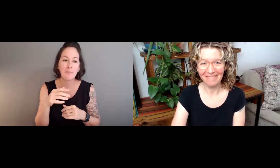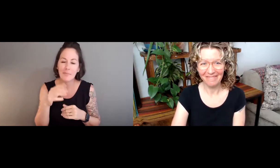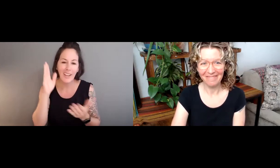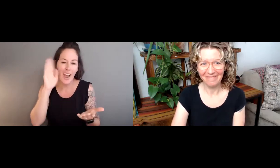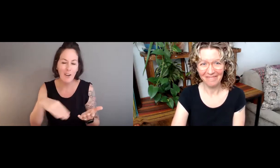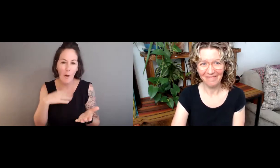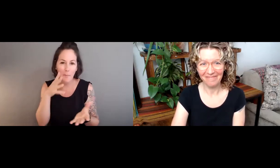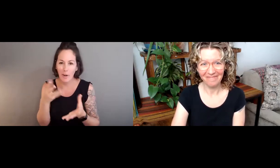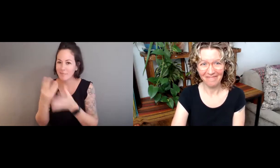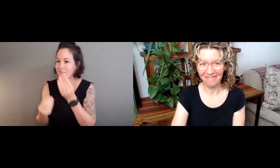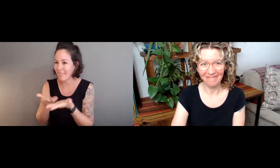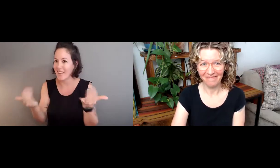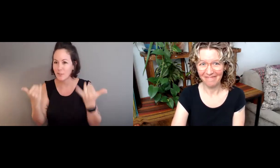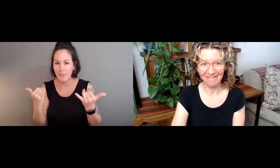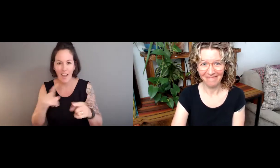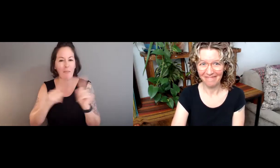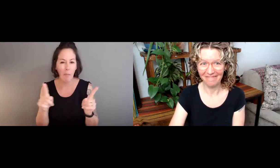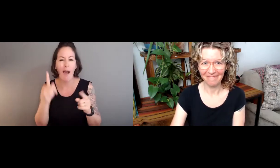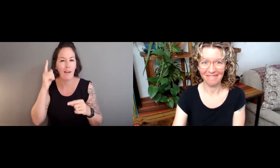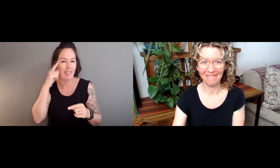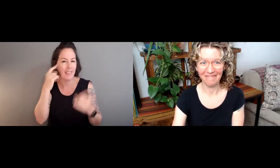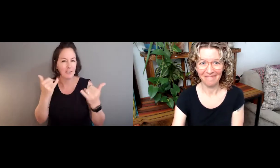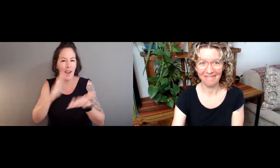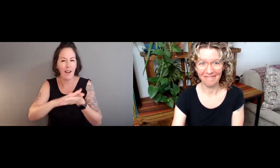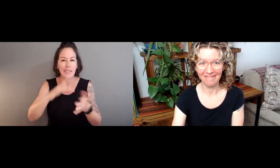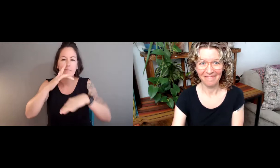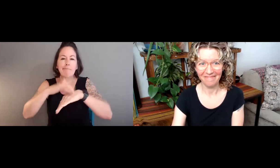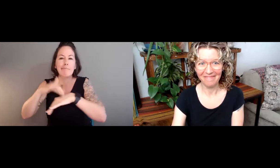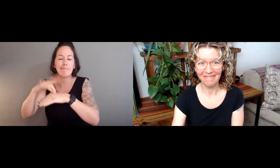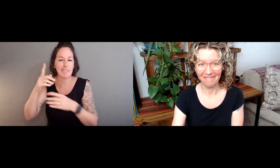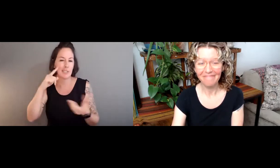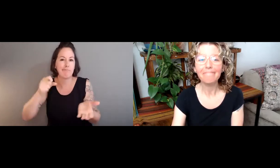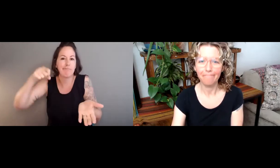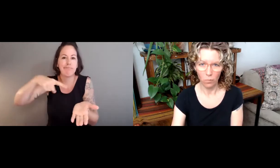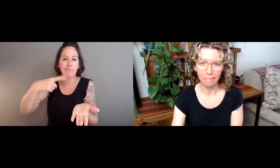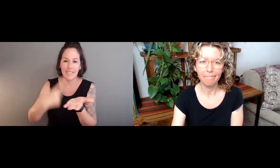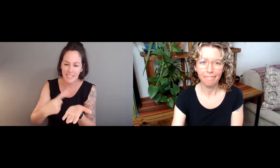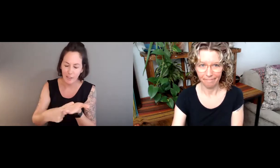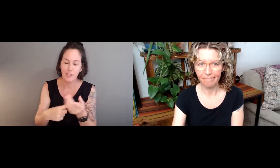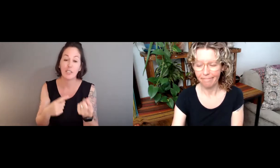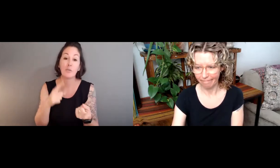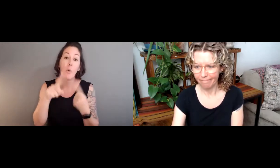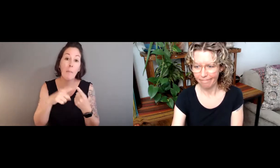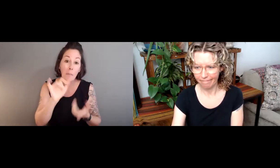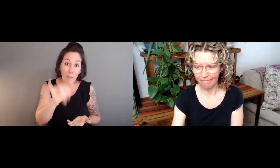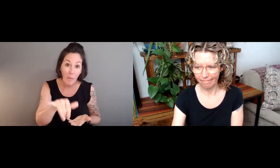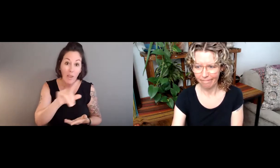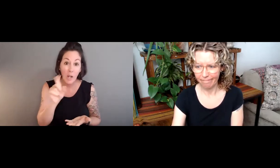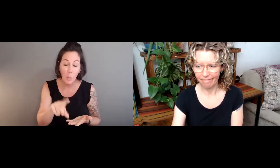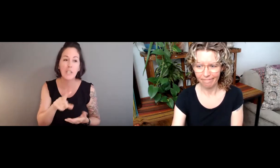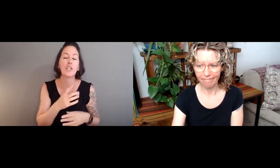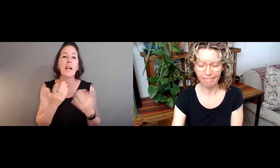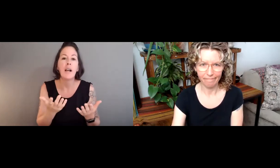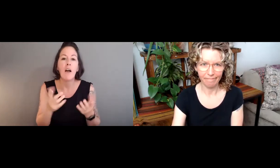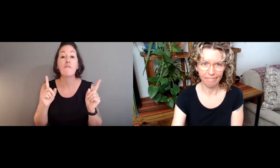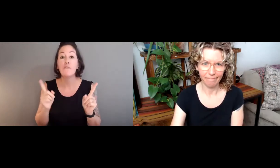work. Hello to everyone who is here. I know that we won't be able to cover everything today, but I wanted to